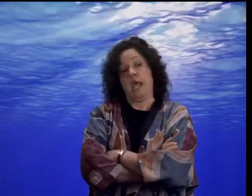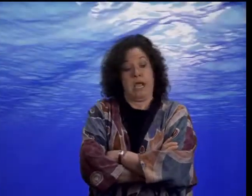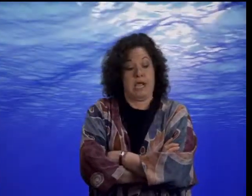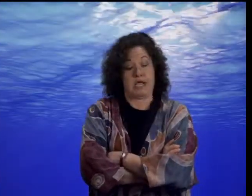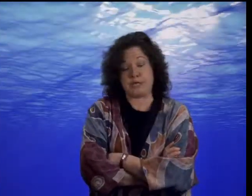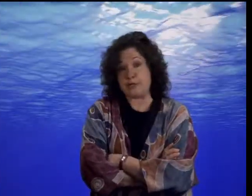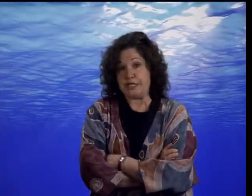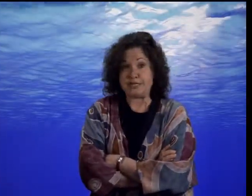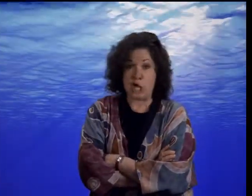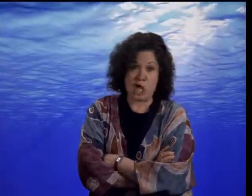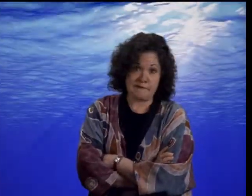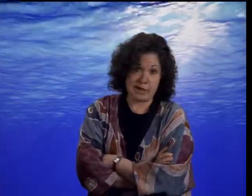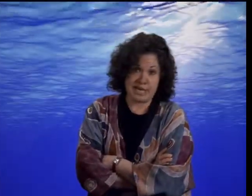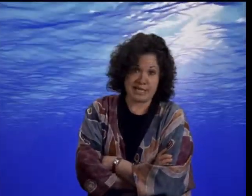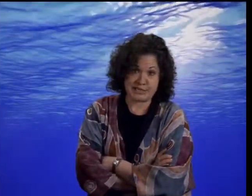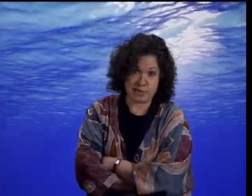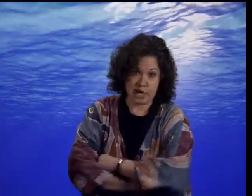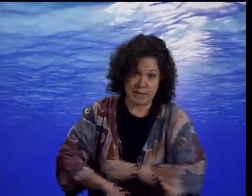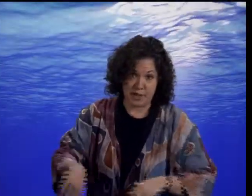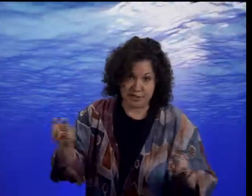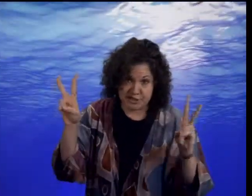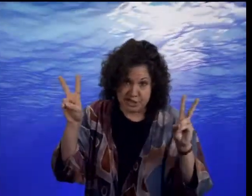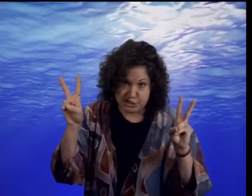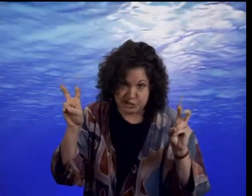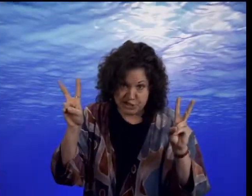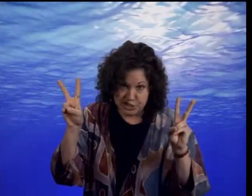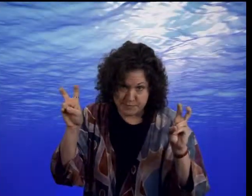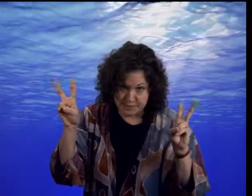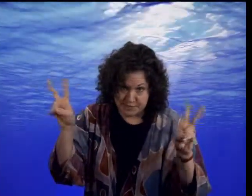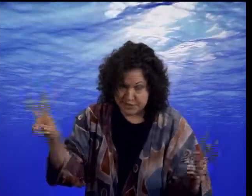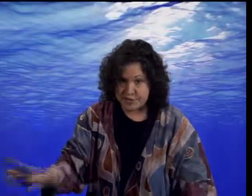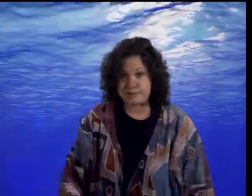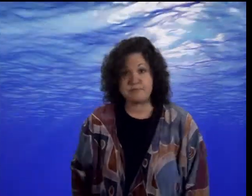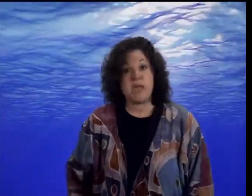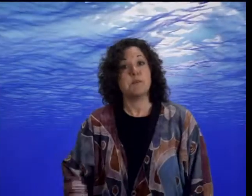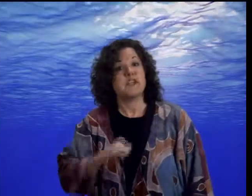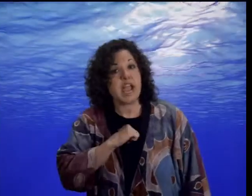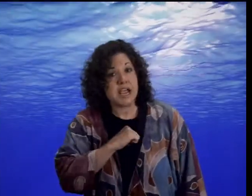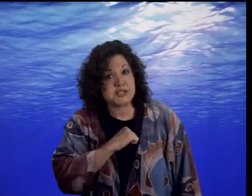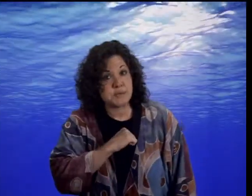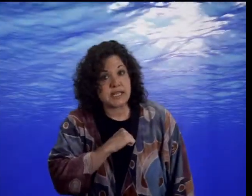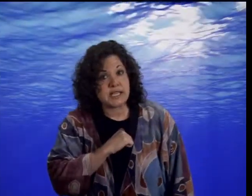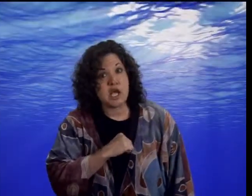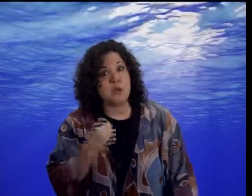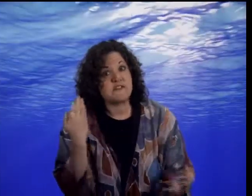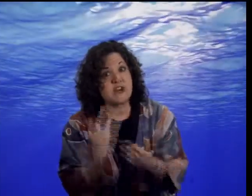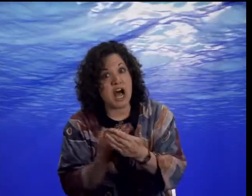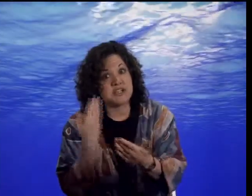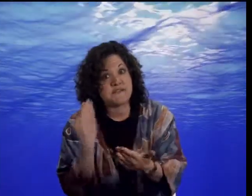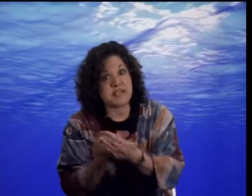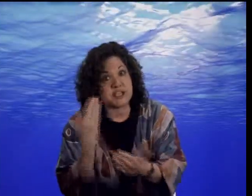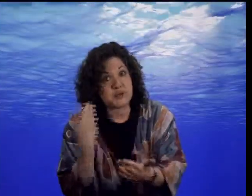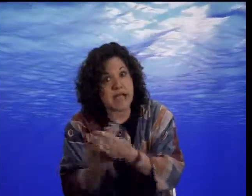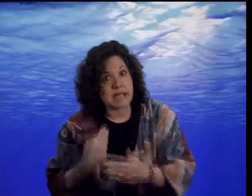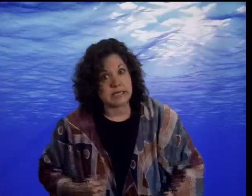Yes, well, it's all very nice to talk about this sea business, but if you ask me, we've got to face reality.